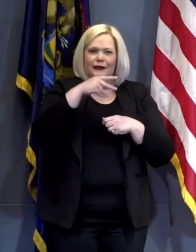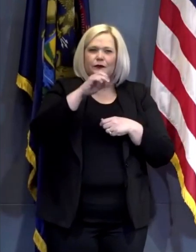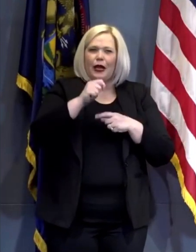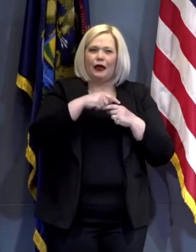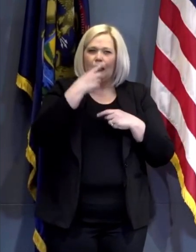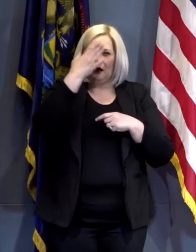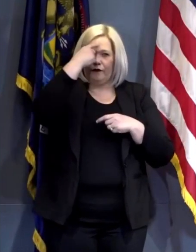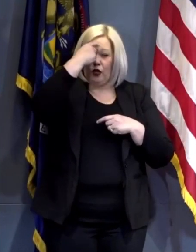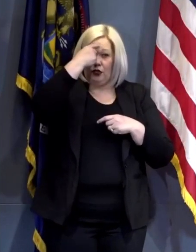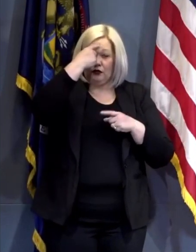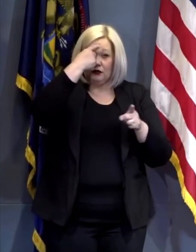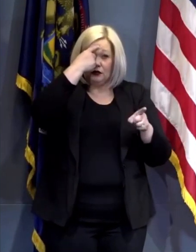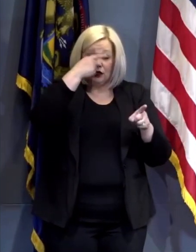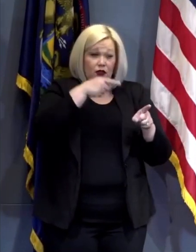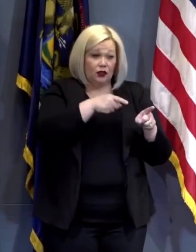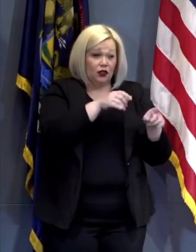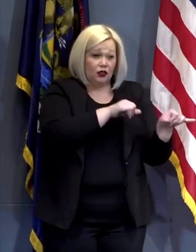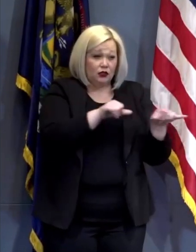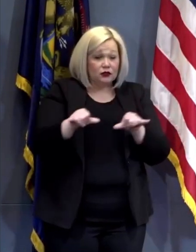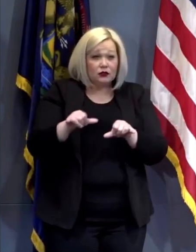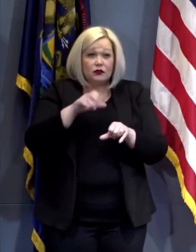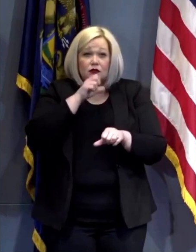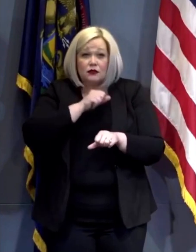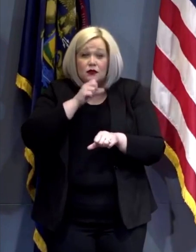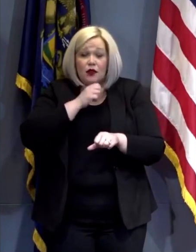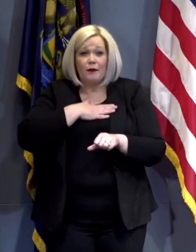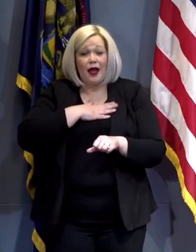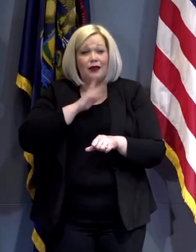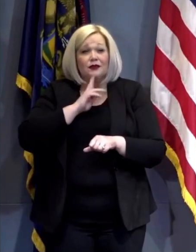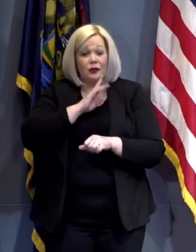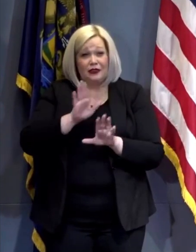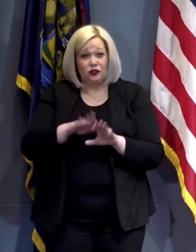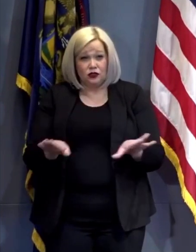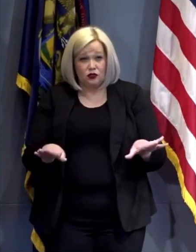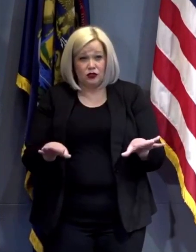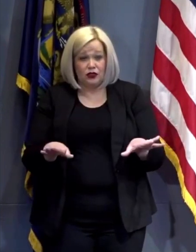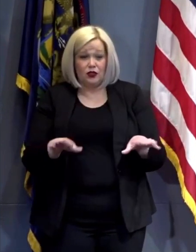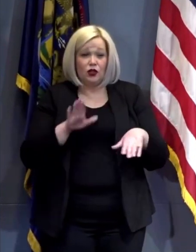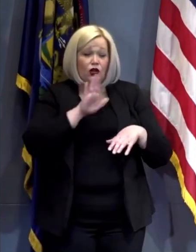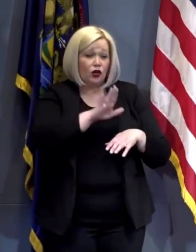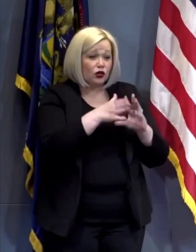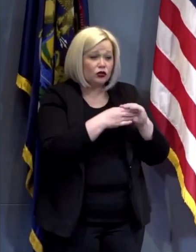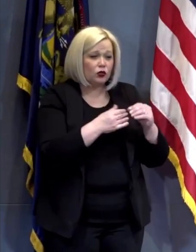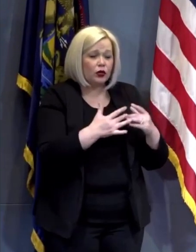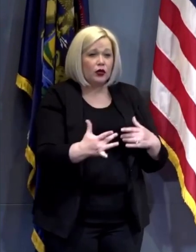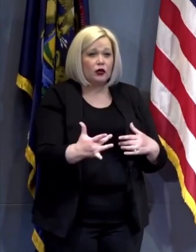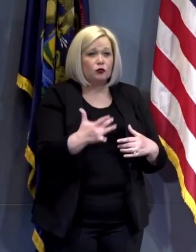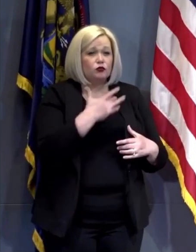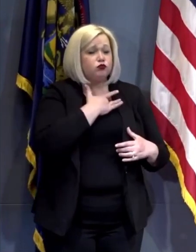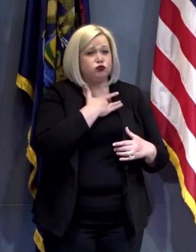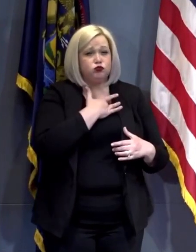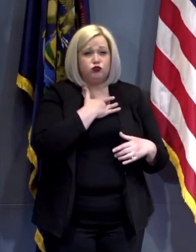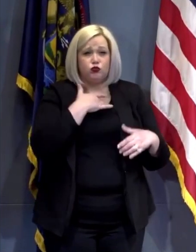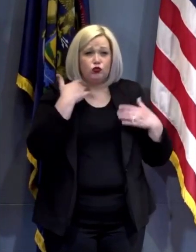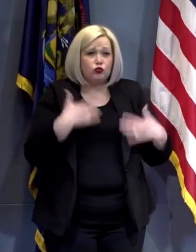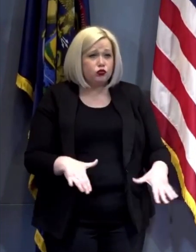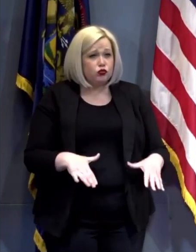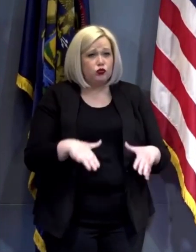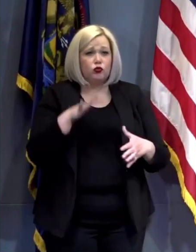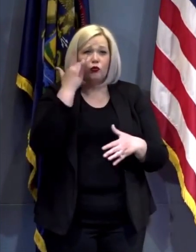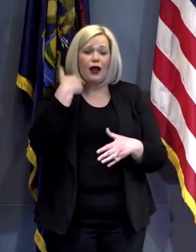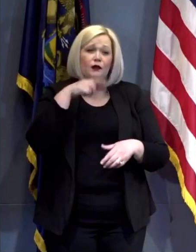same age as my twin son and daughter Garland Emily her story cuts right to the core of why we must act now